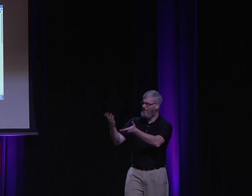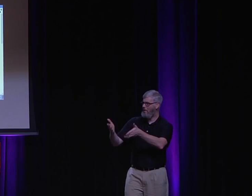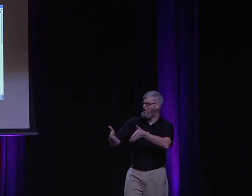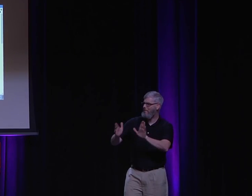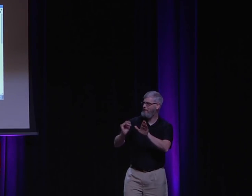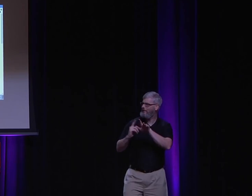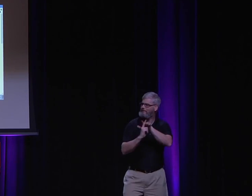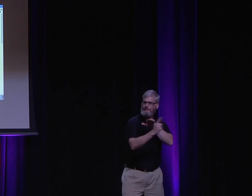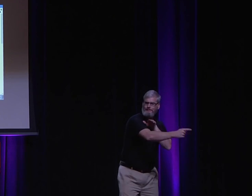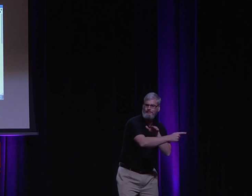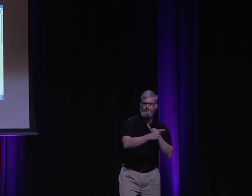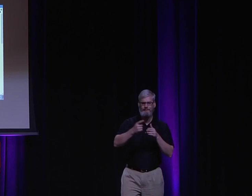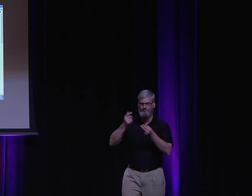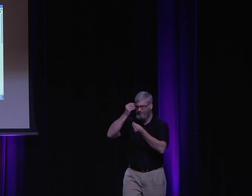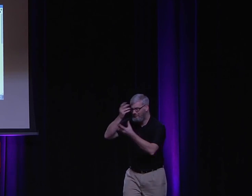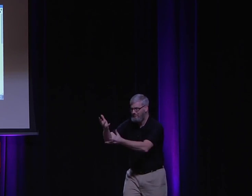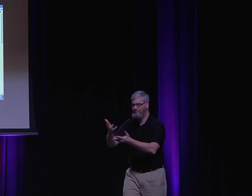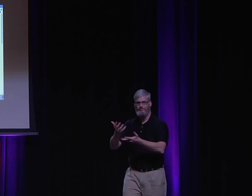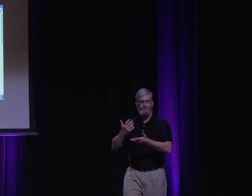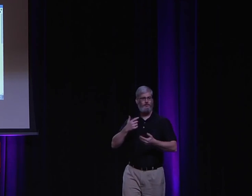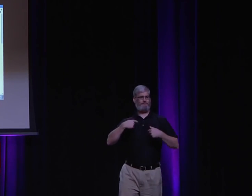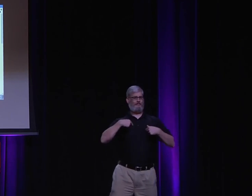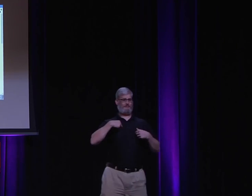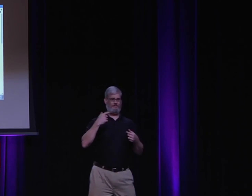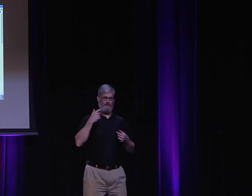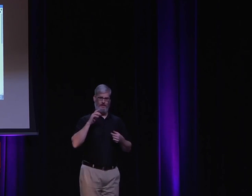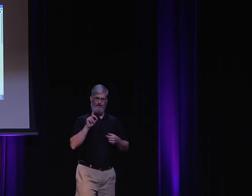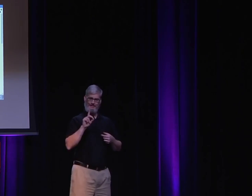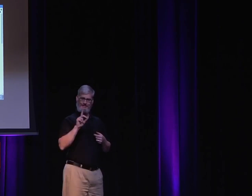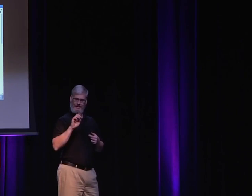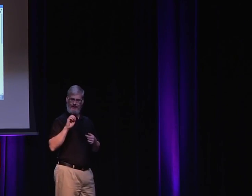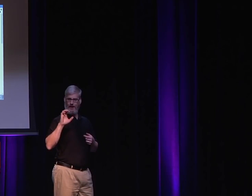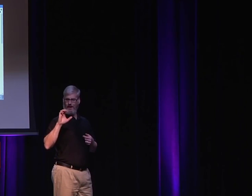organization that gives people who are kind of stuck in religion a way out, a way to escape,